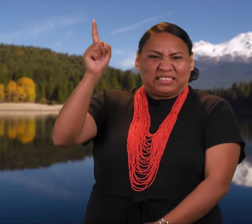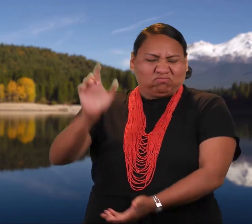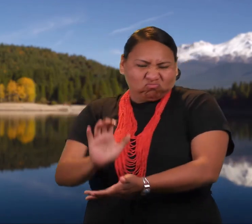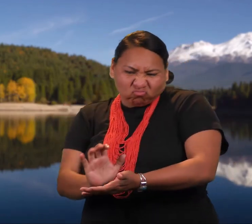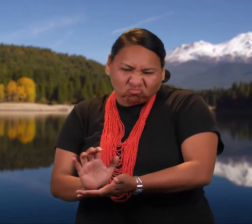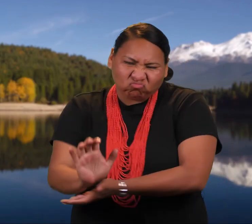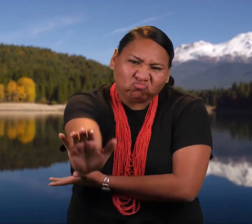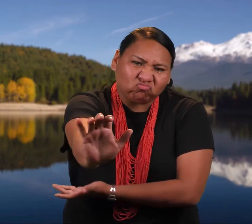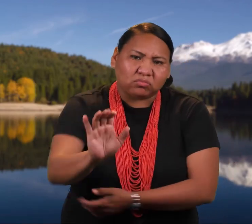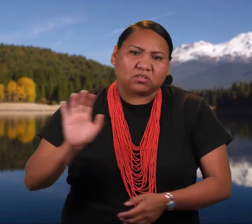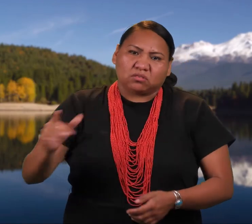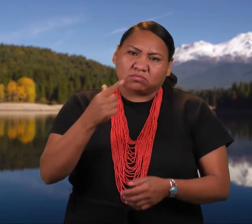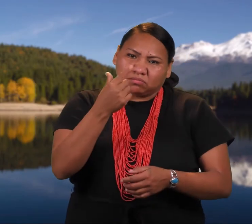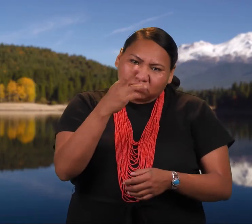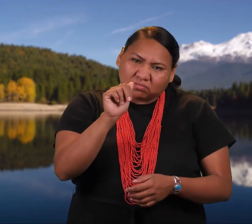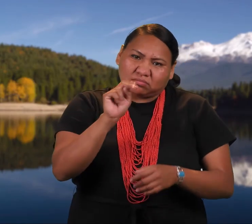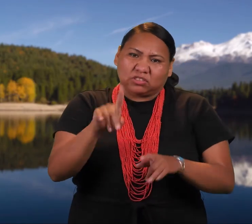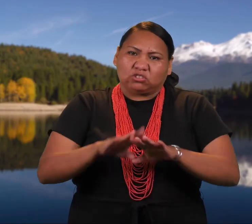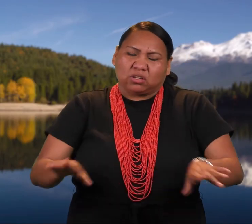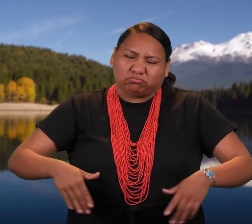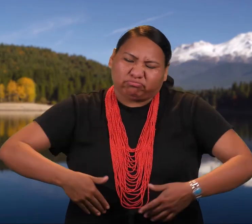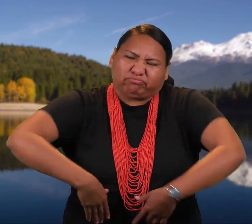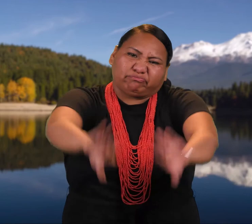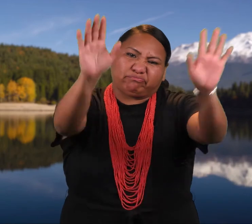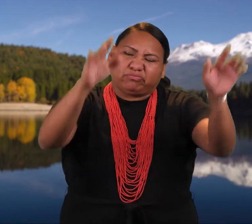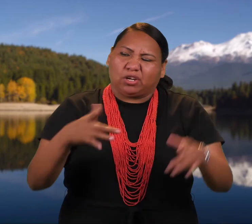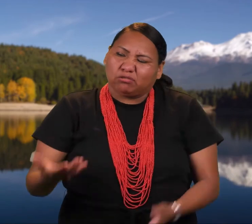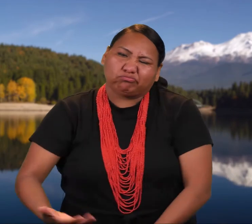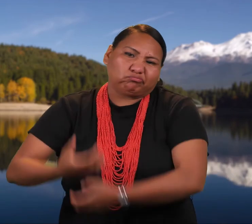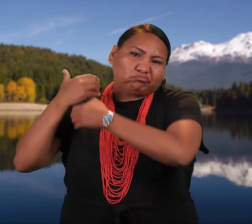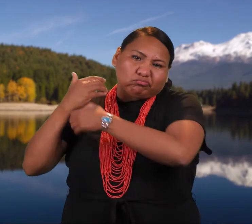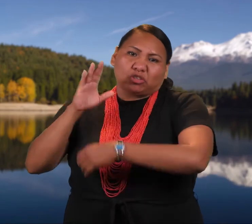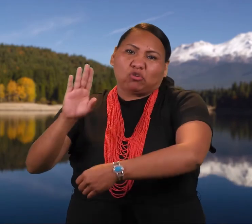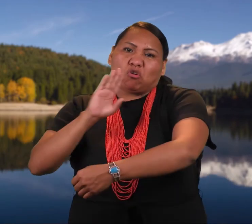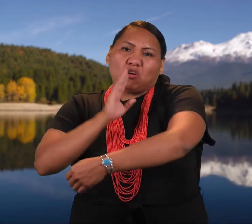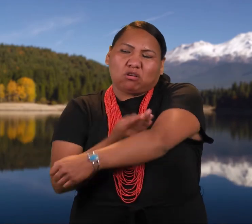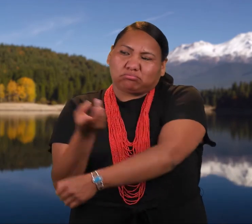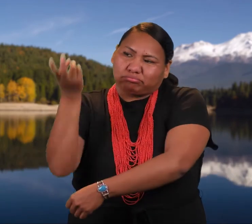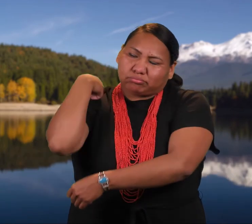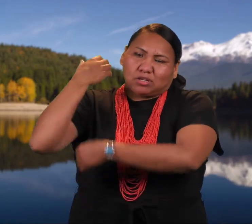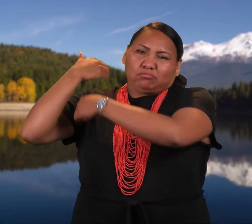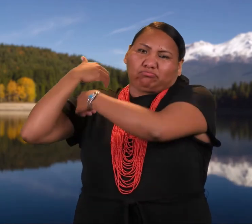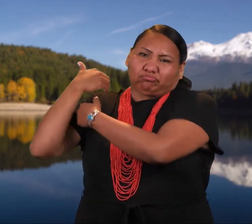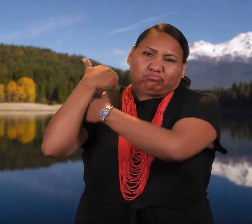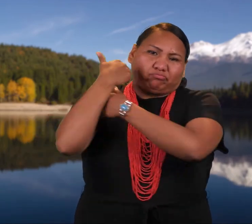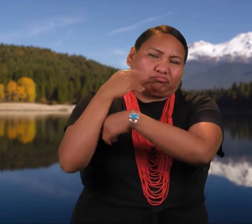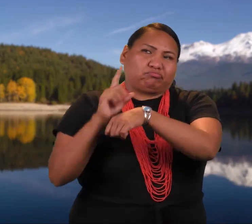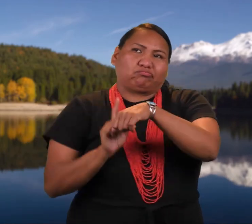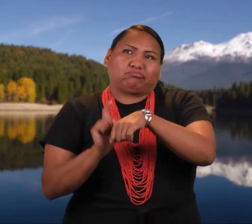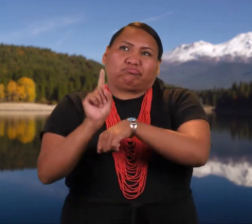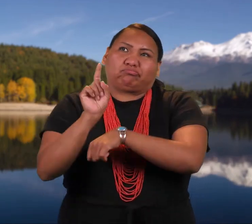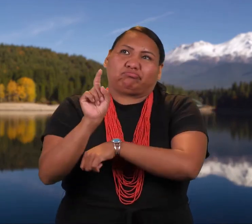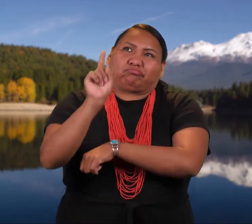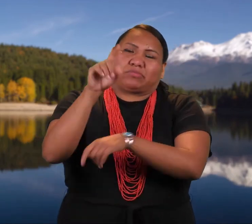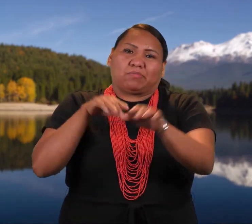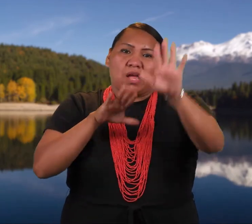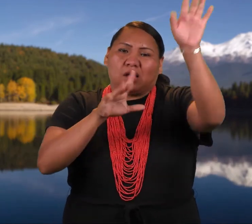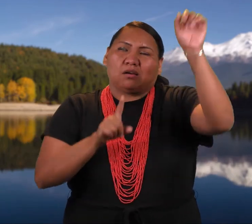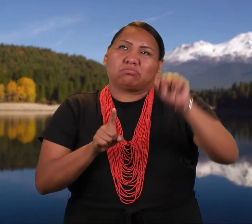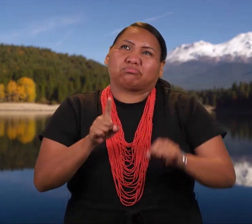and never talk again. He drove his grandchildren out of the lodge, put his daughter over his shoulder